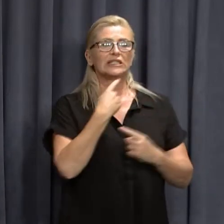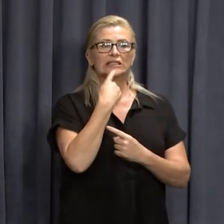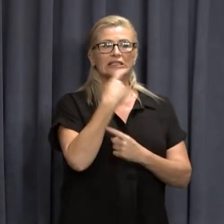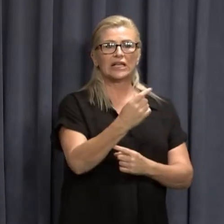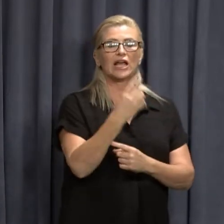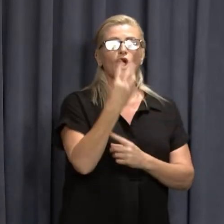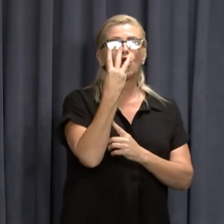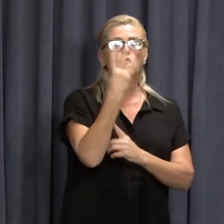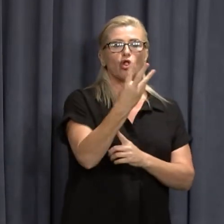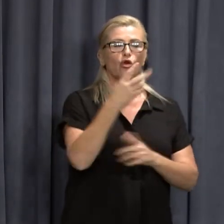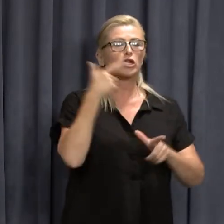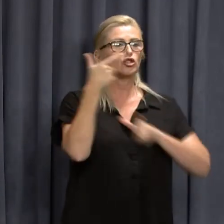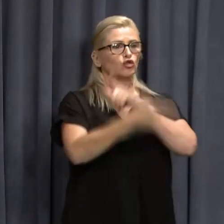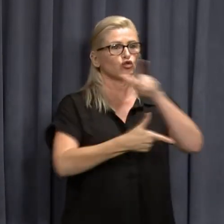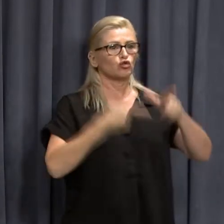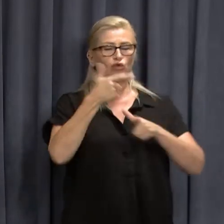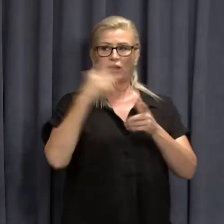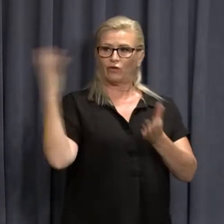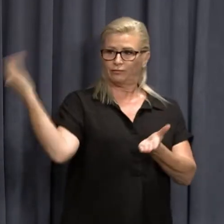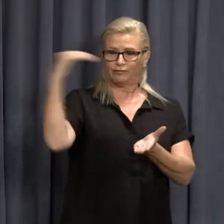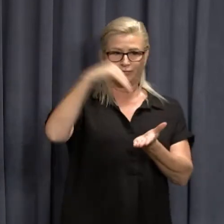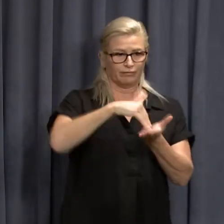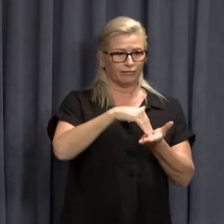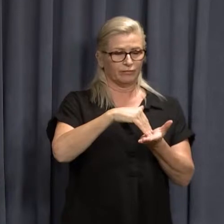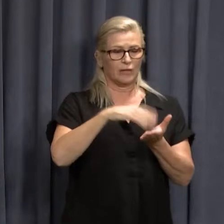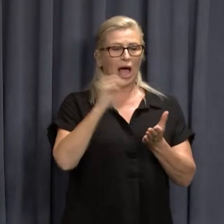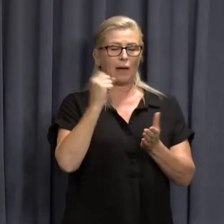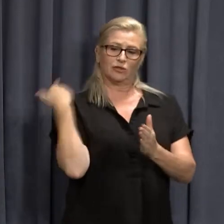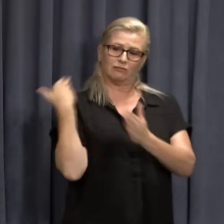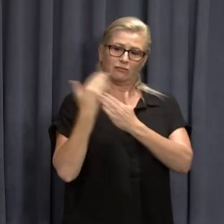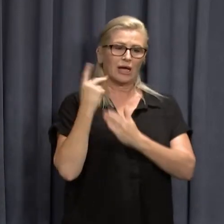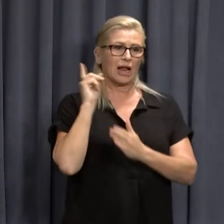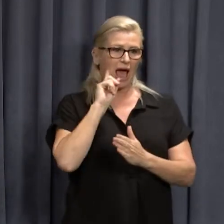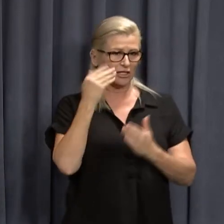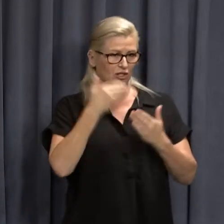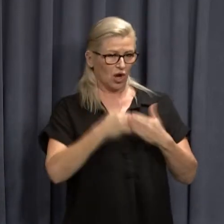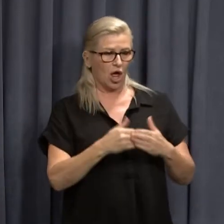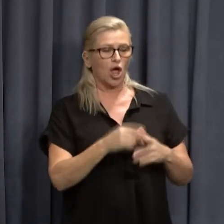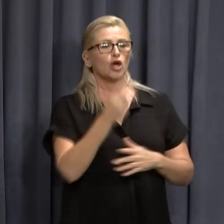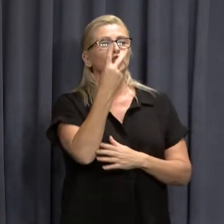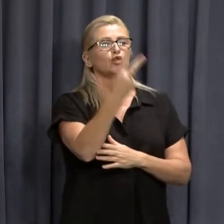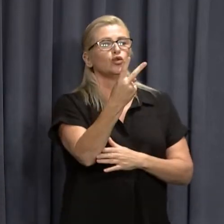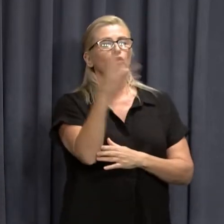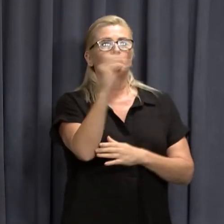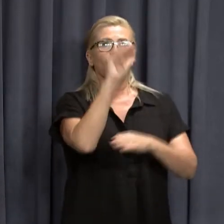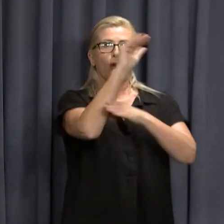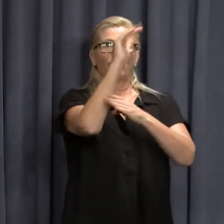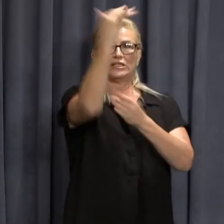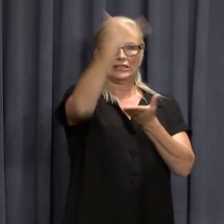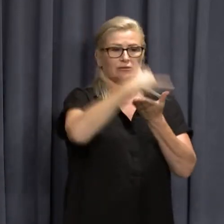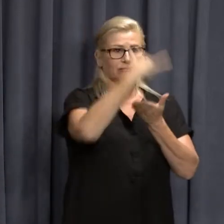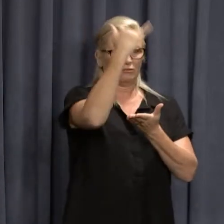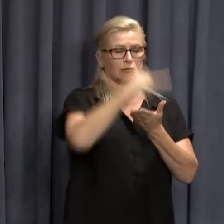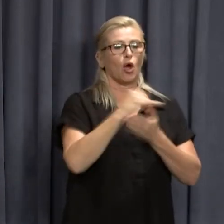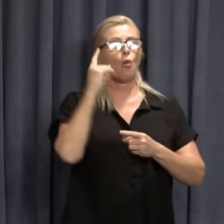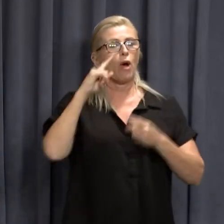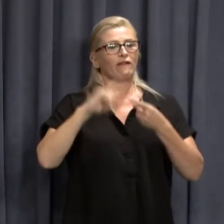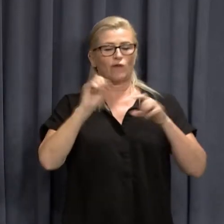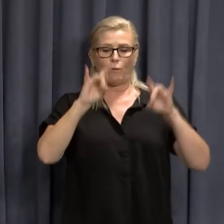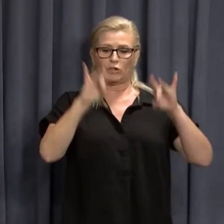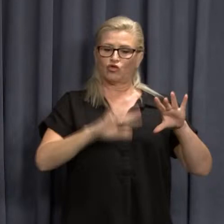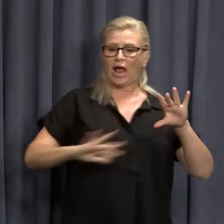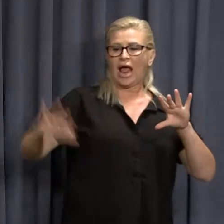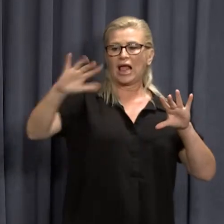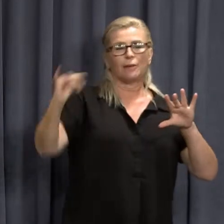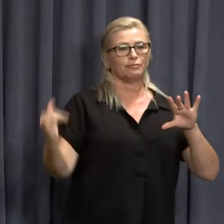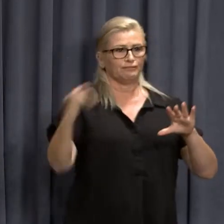related cases up till 8pm last night. Two from overseas and one from interstate and all are in hotel quarantine.